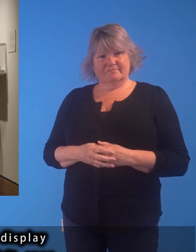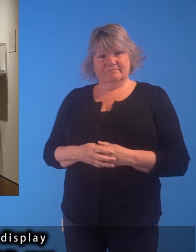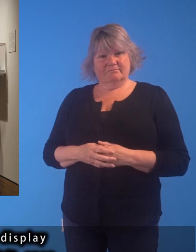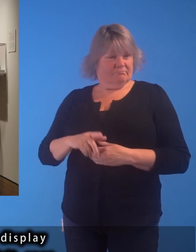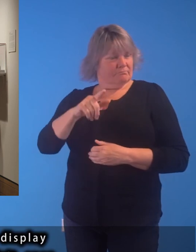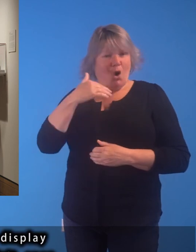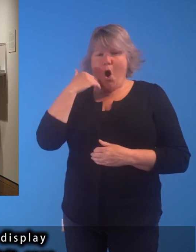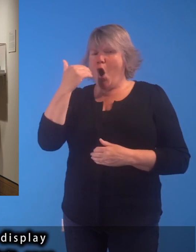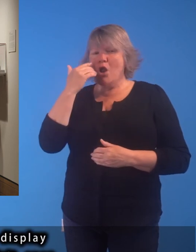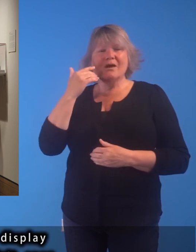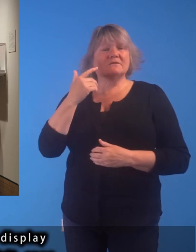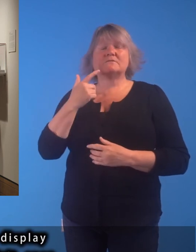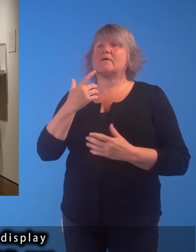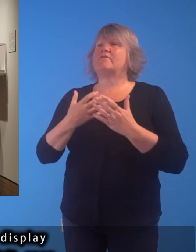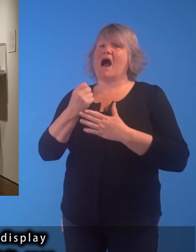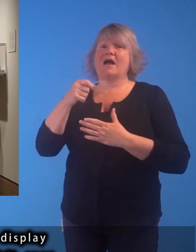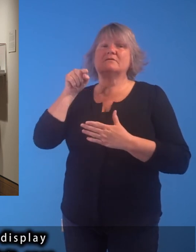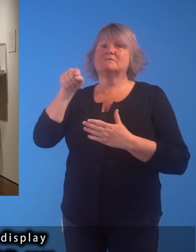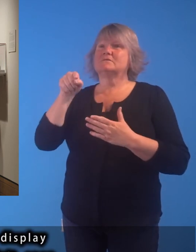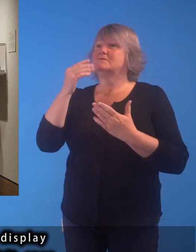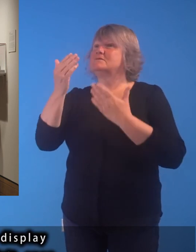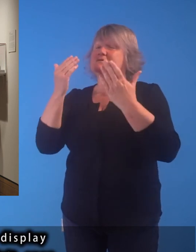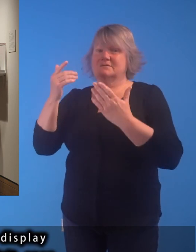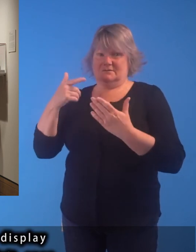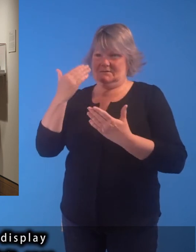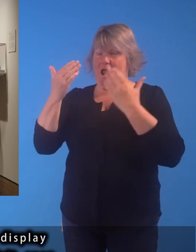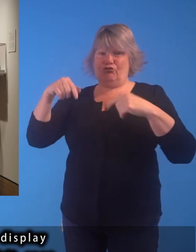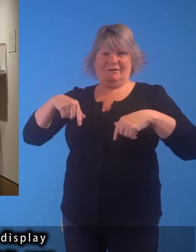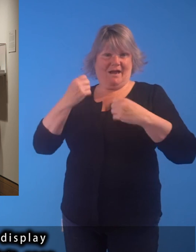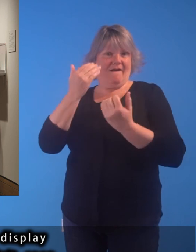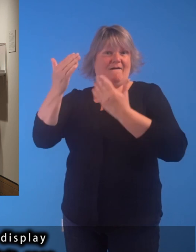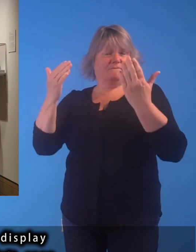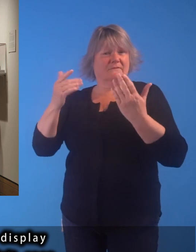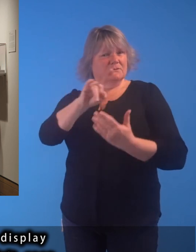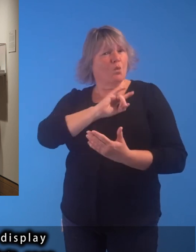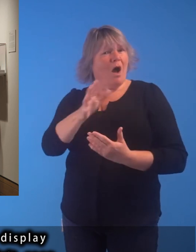You will always find a selection on display in the gallery, so why not pay us a visit soon?